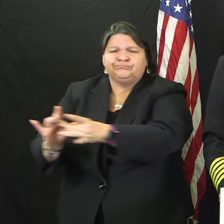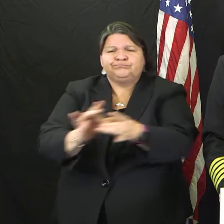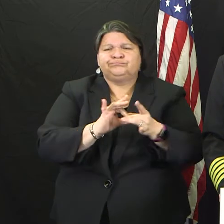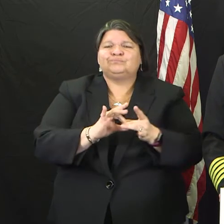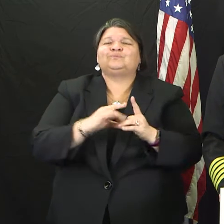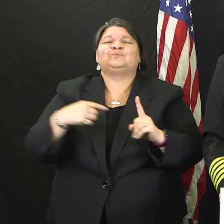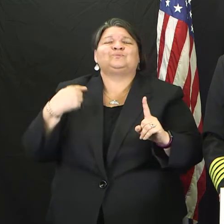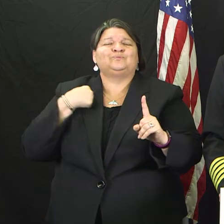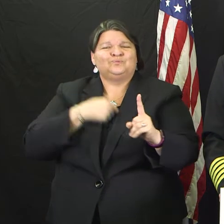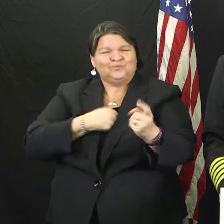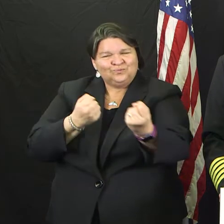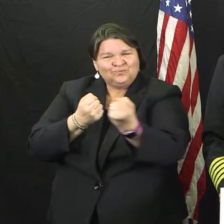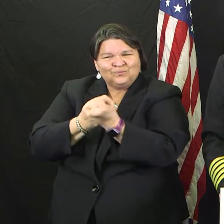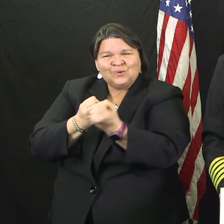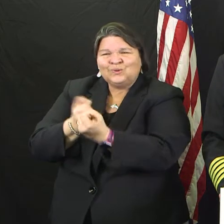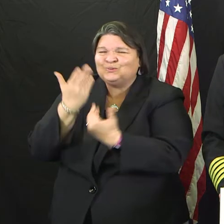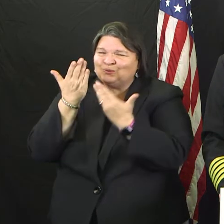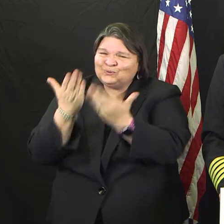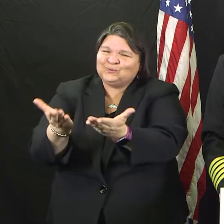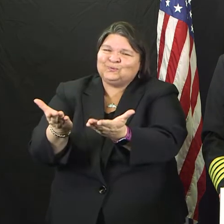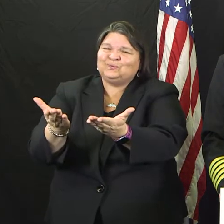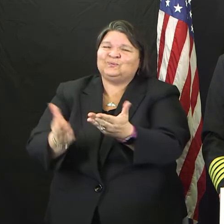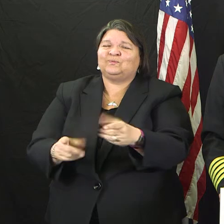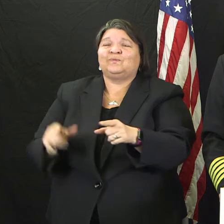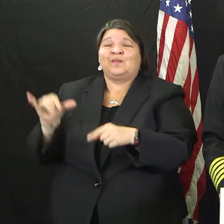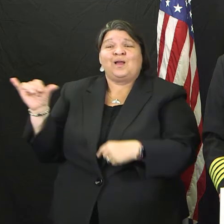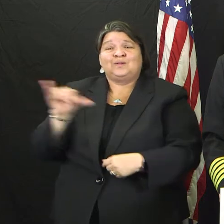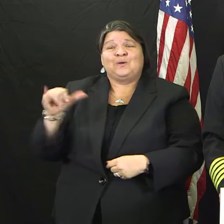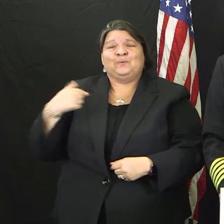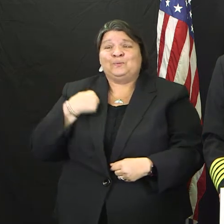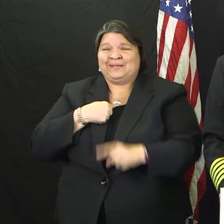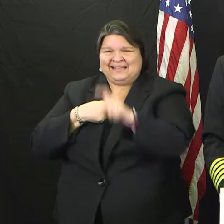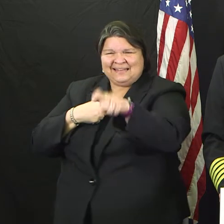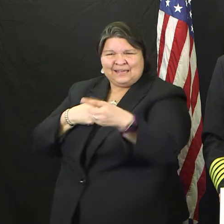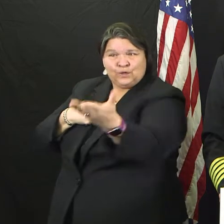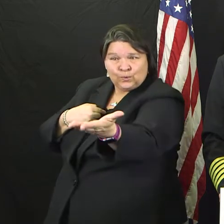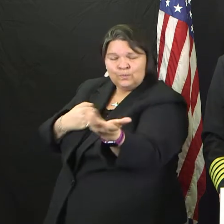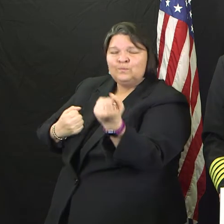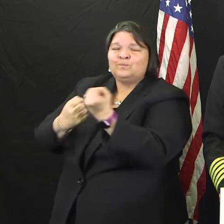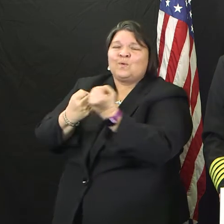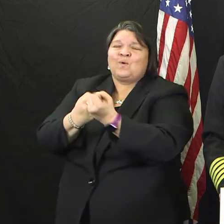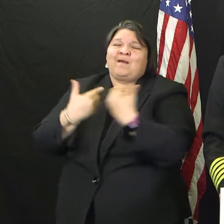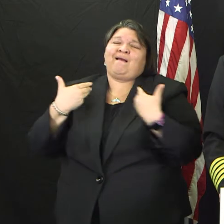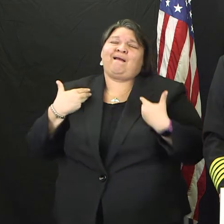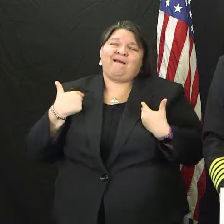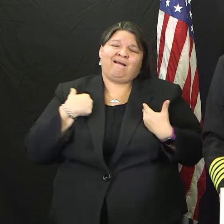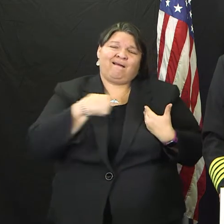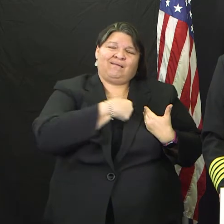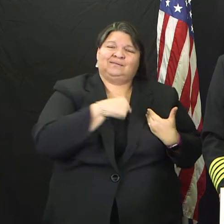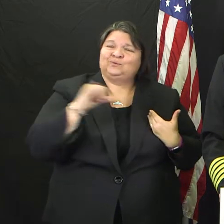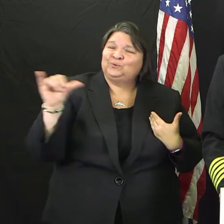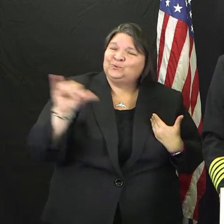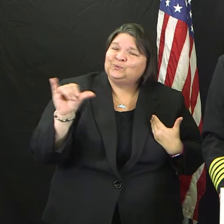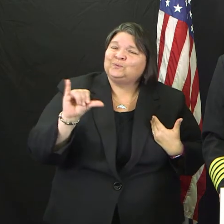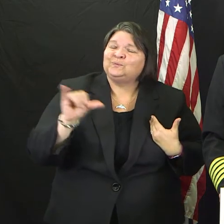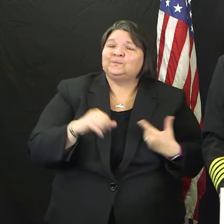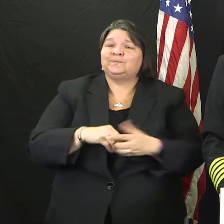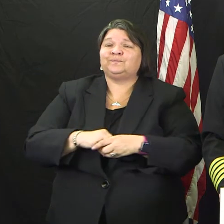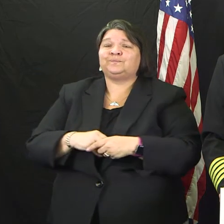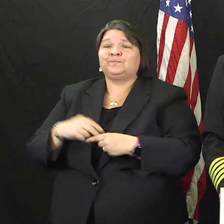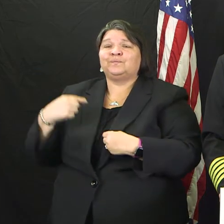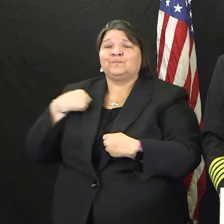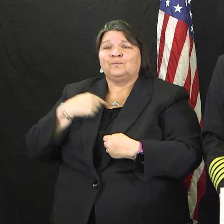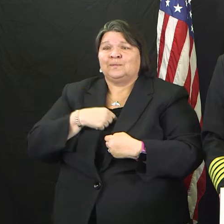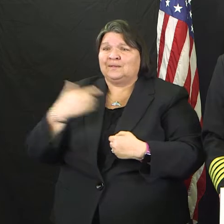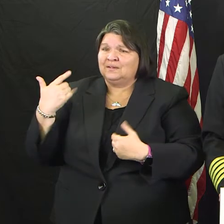need you to stand with us, and we need you to do your part to help us help you, and that includes the things that the mayor has